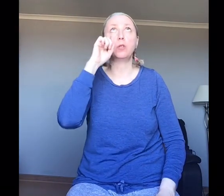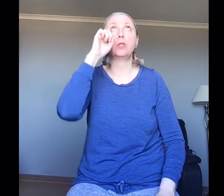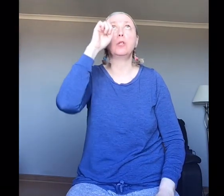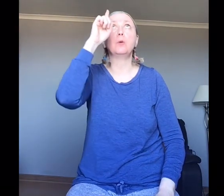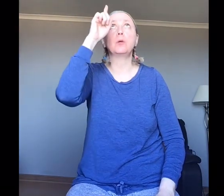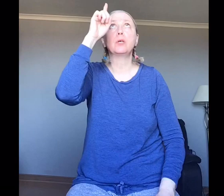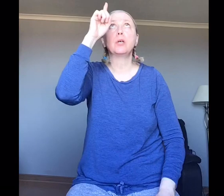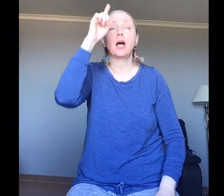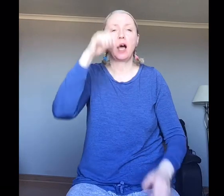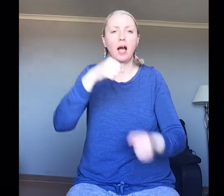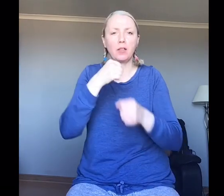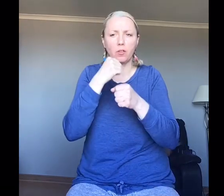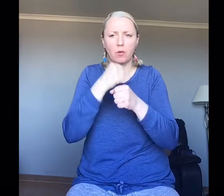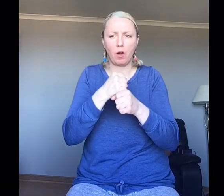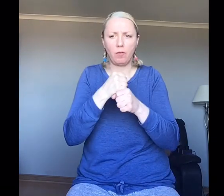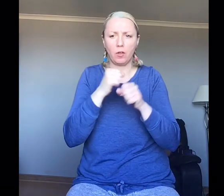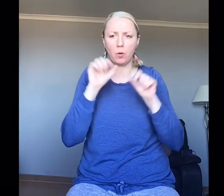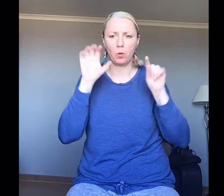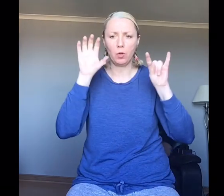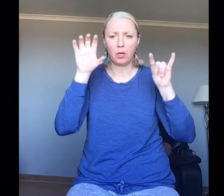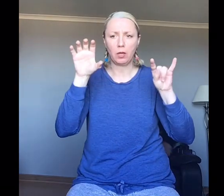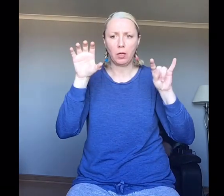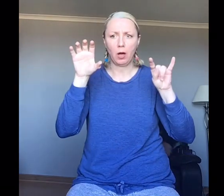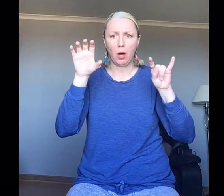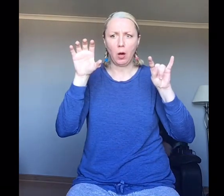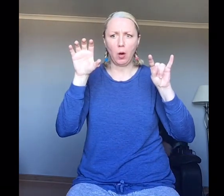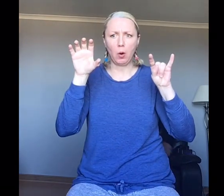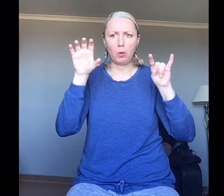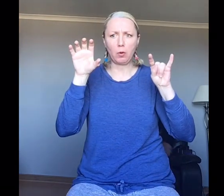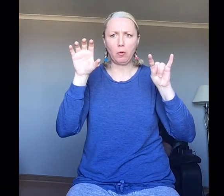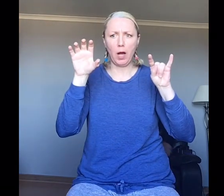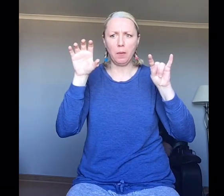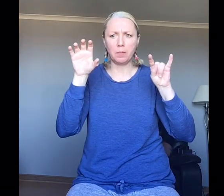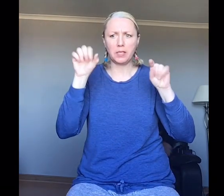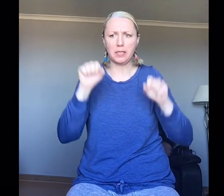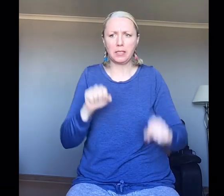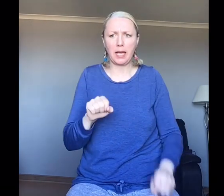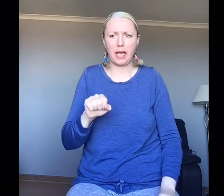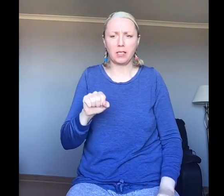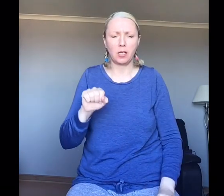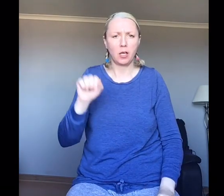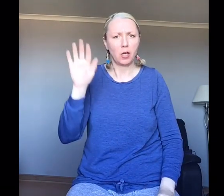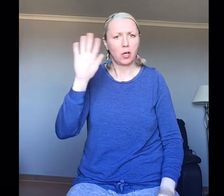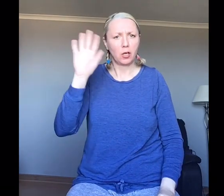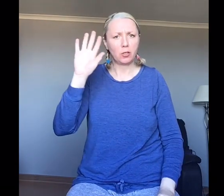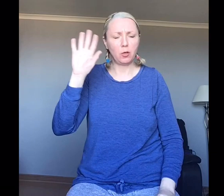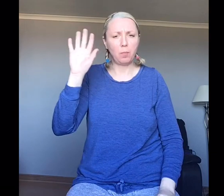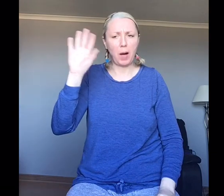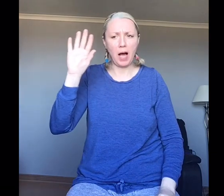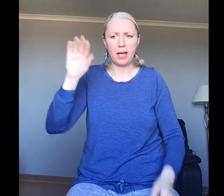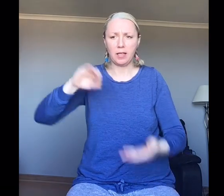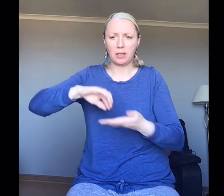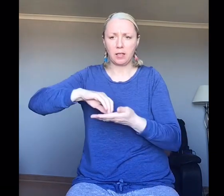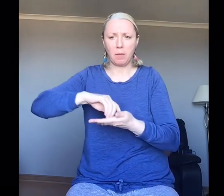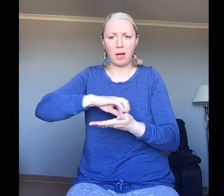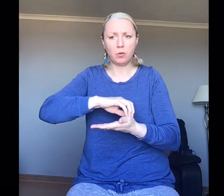look at the Gruffalo. Oh, crumbs, he said. Goodbye, little mouse.